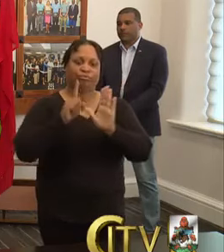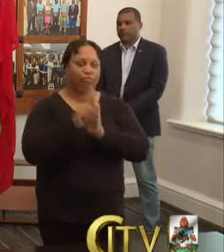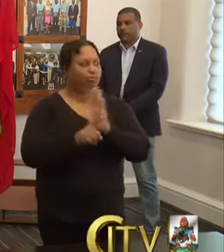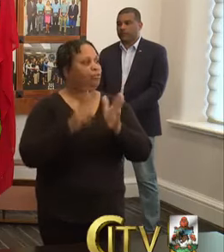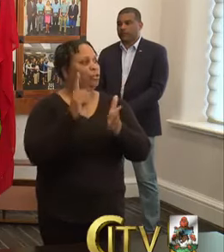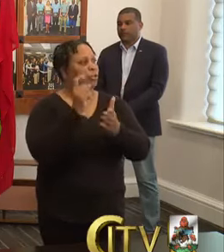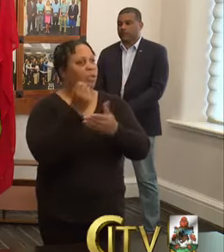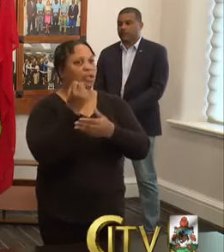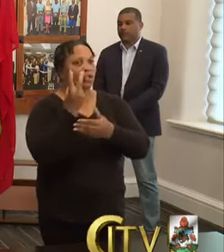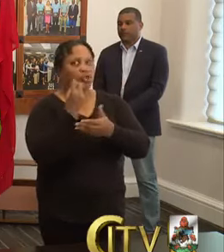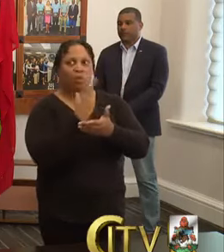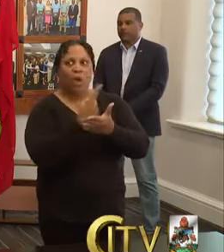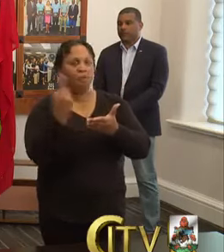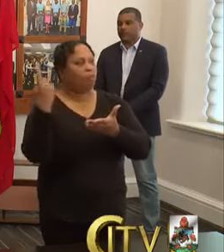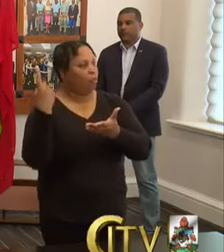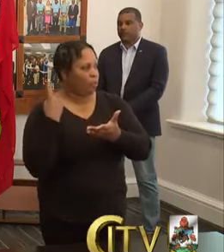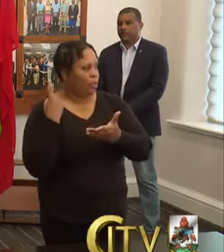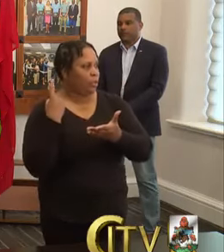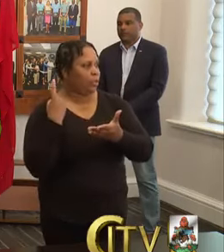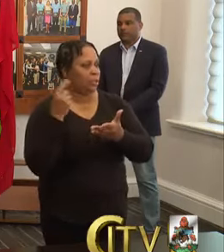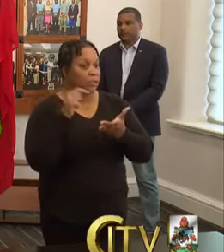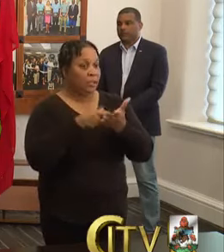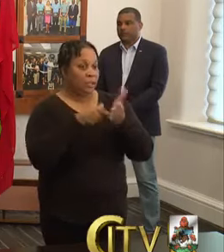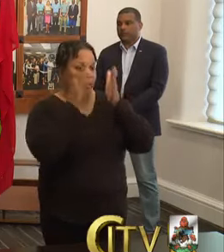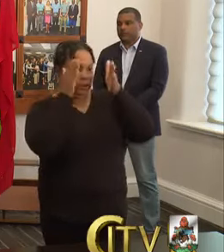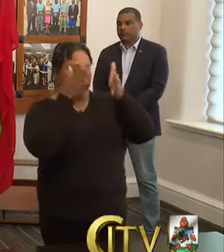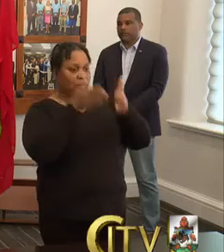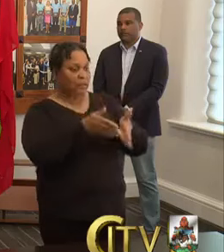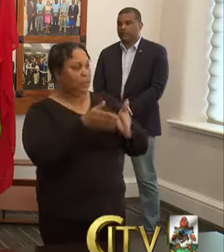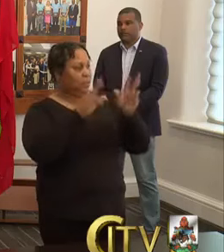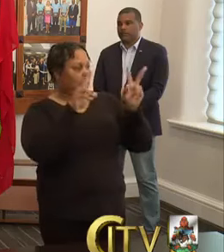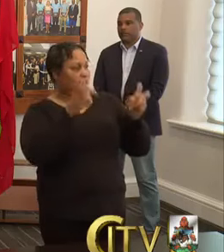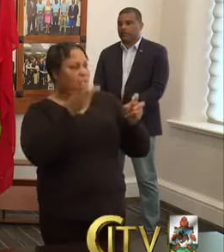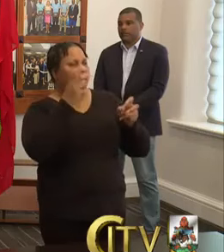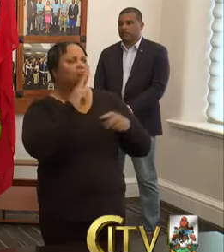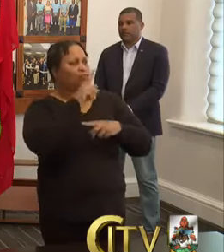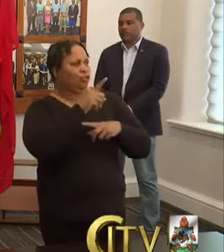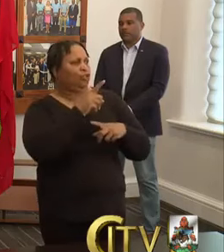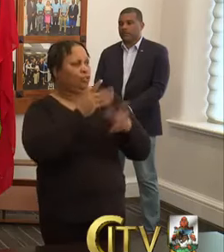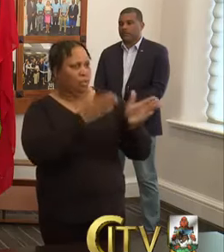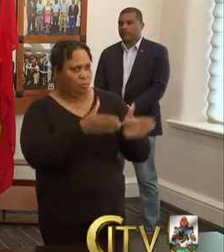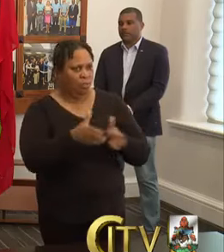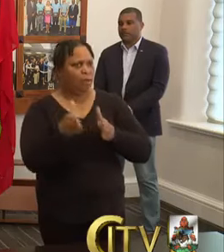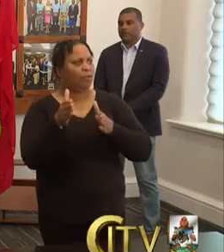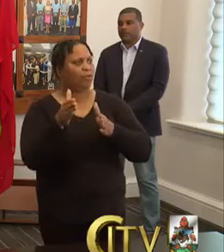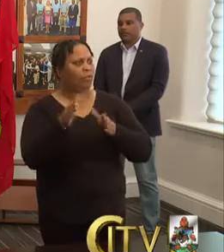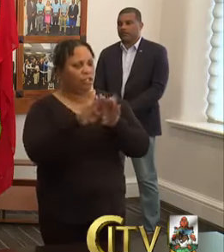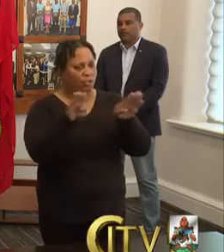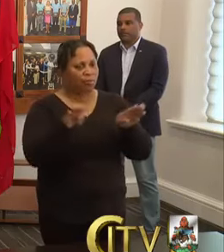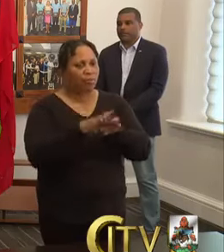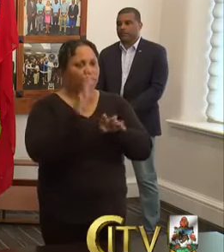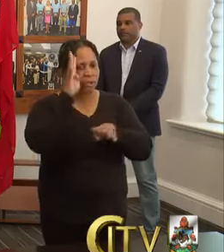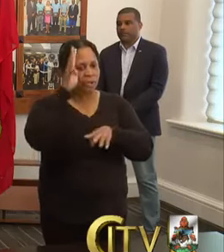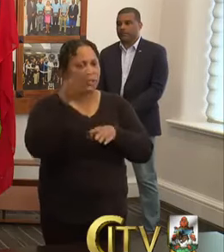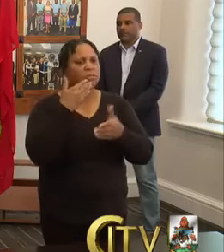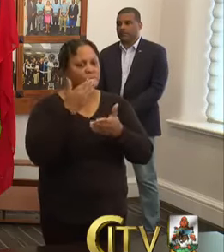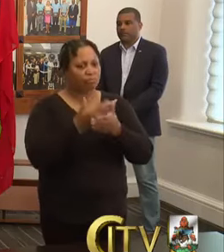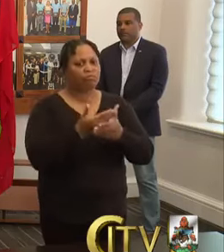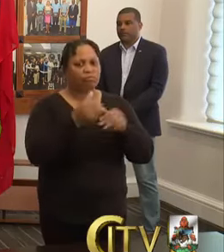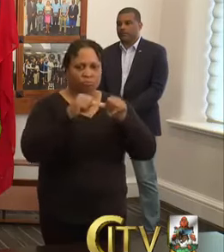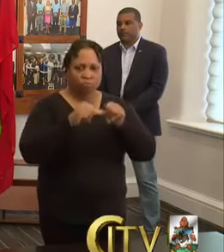on, uh, this particular, um, issue. And I'm confident that the preparations of which Bermuda has made has stood us in very good stead.